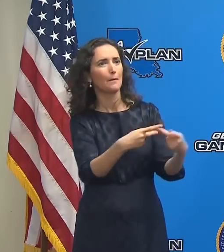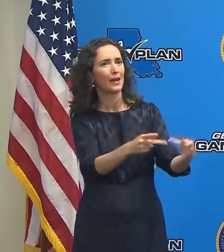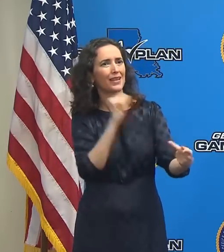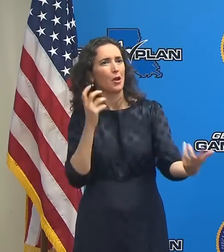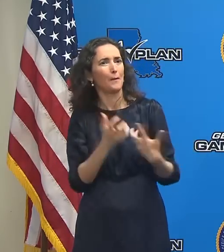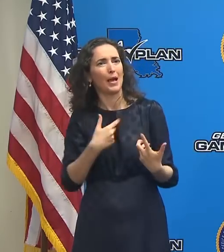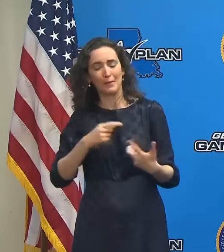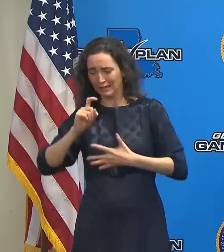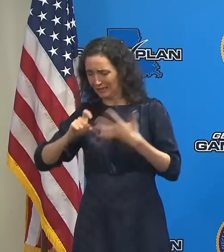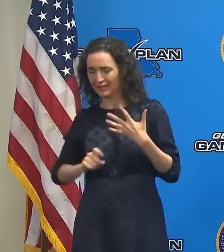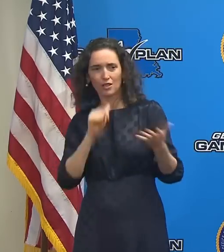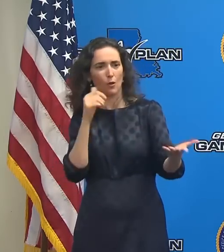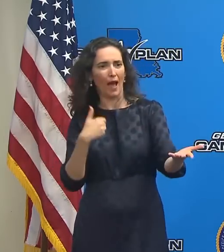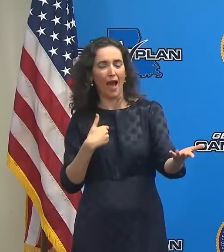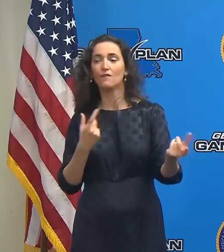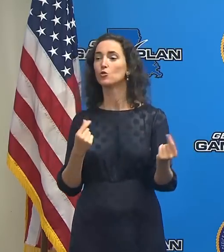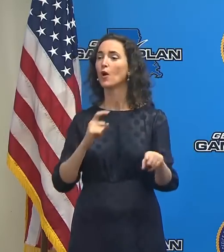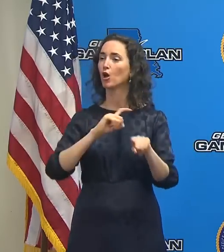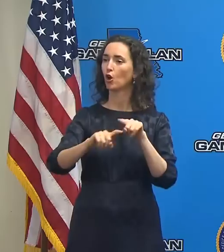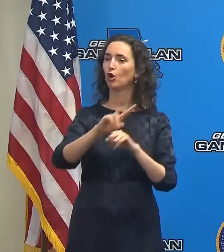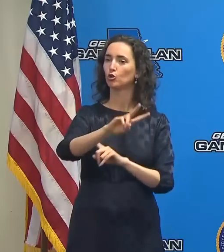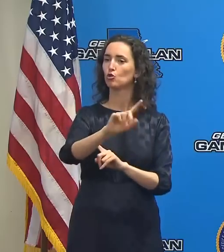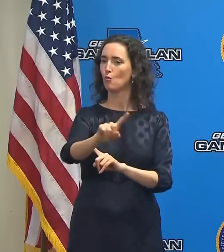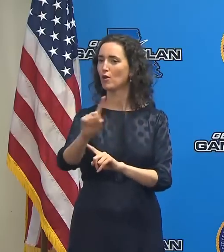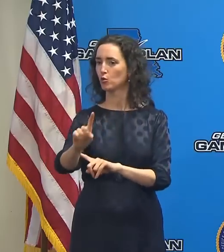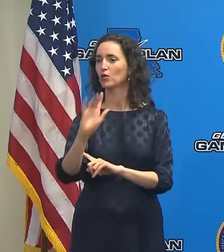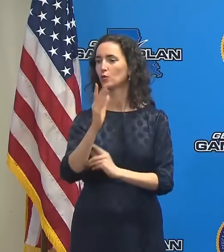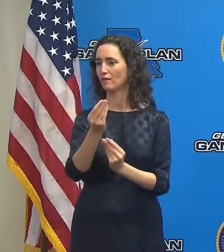and get that information. Yes, ma'am.